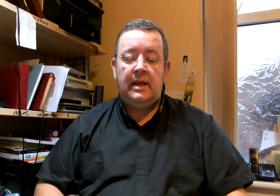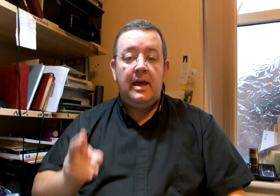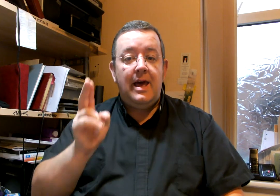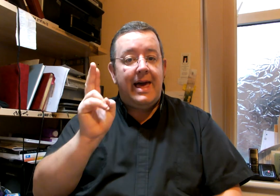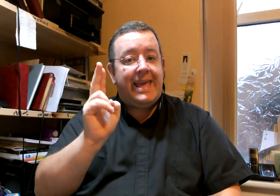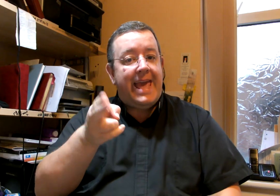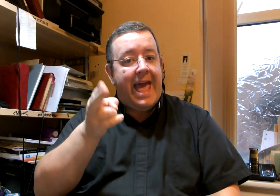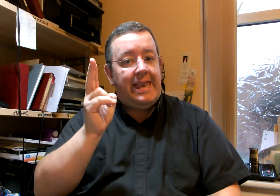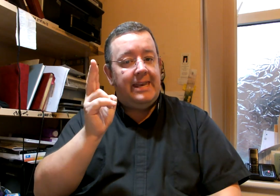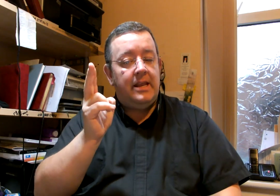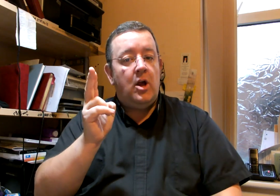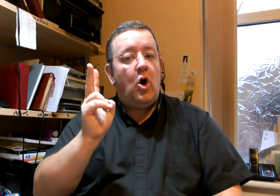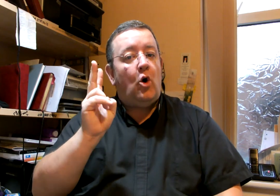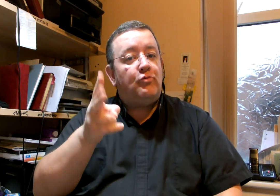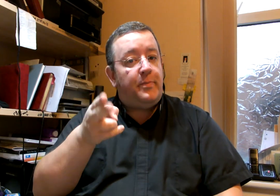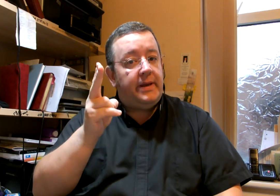Again. Or repeat.